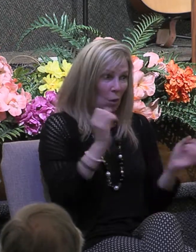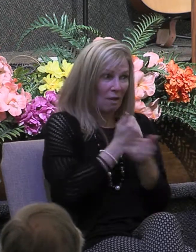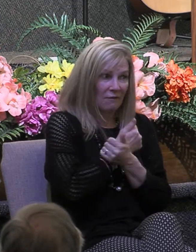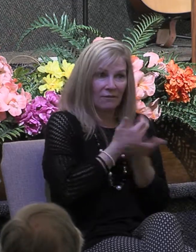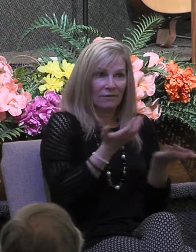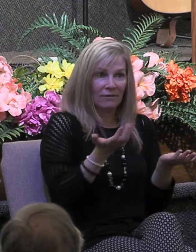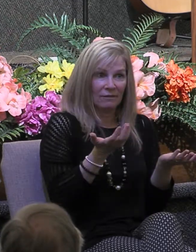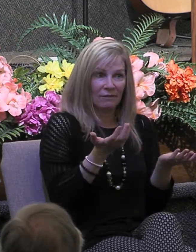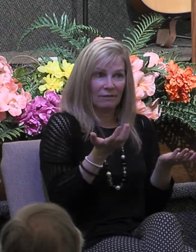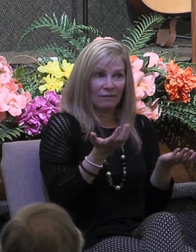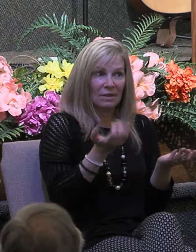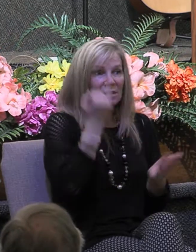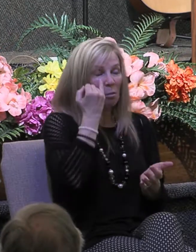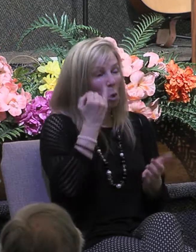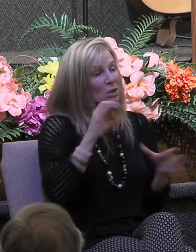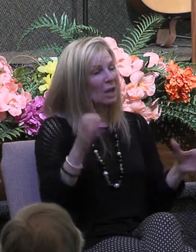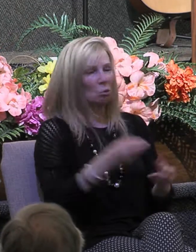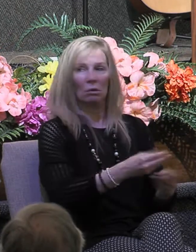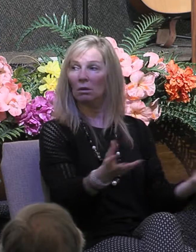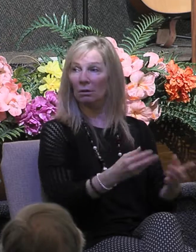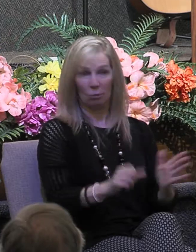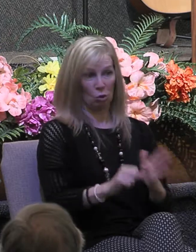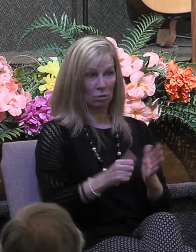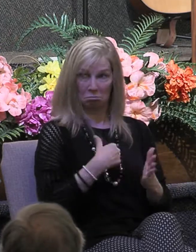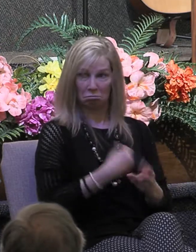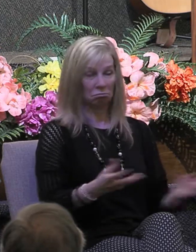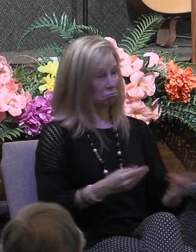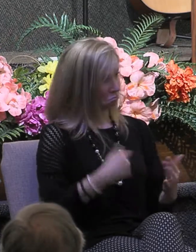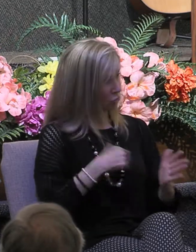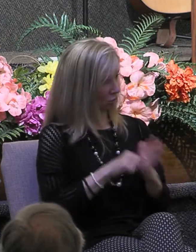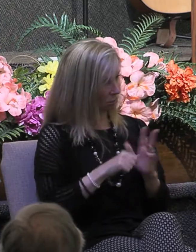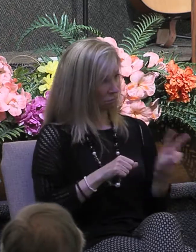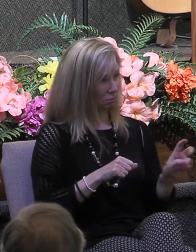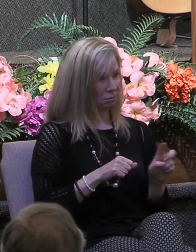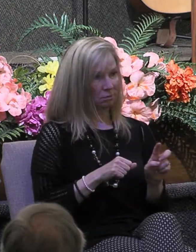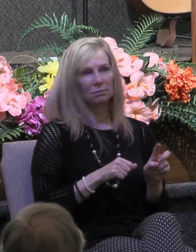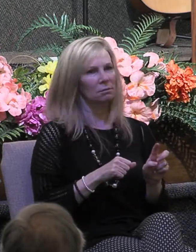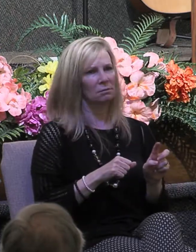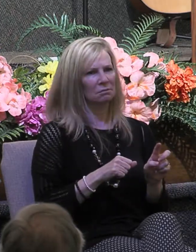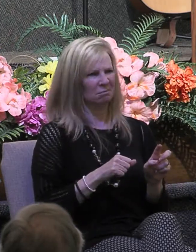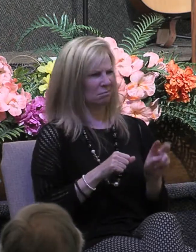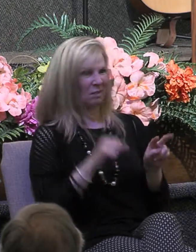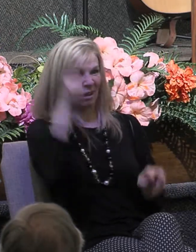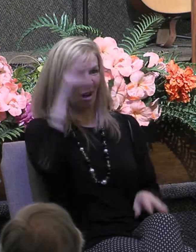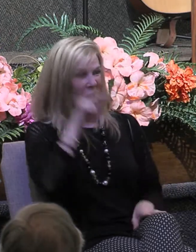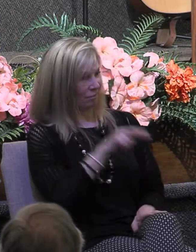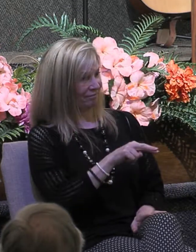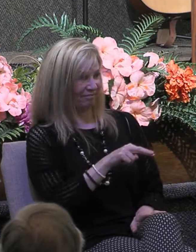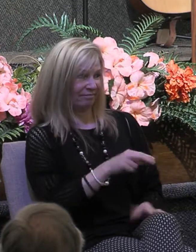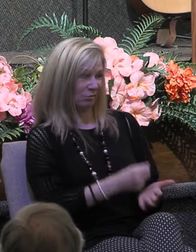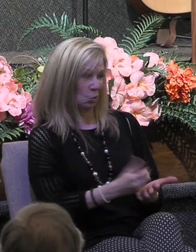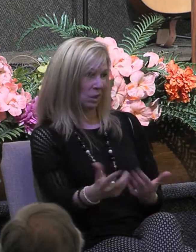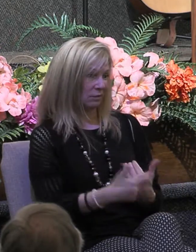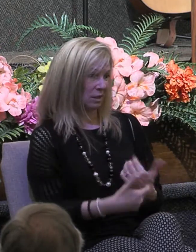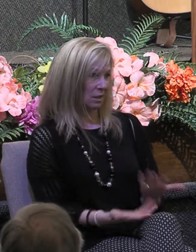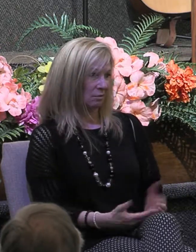love for his people now I think it's reasonable you may wonder how something like this can be done without